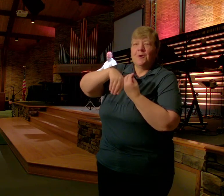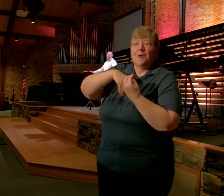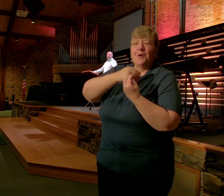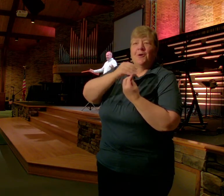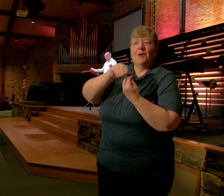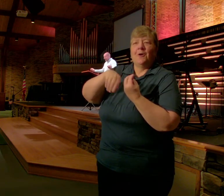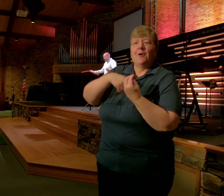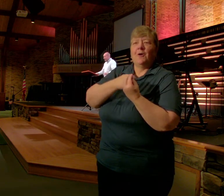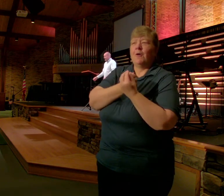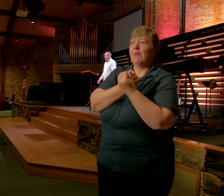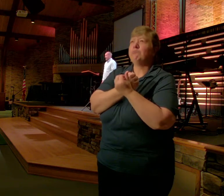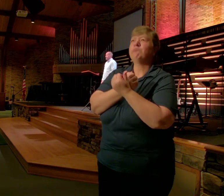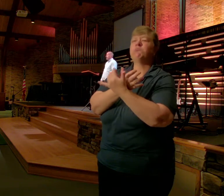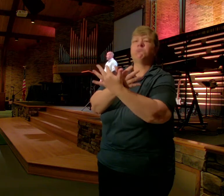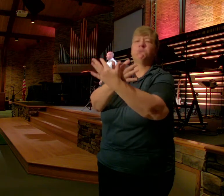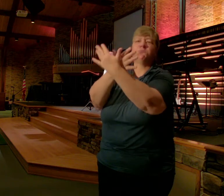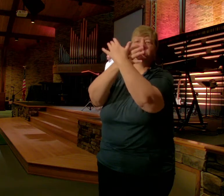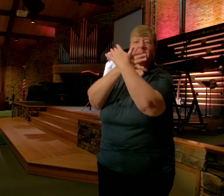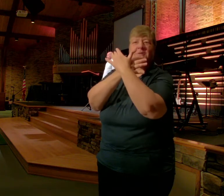Changes Everything